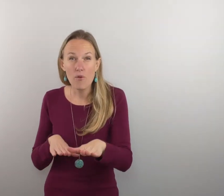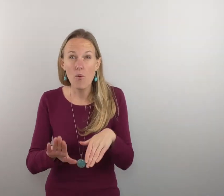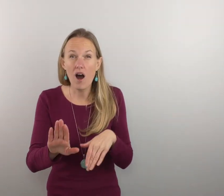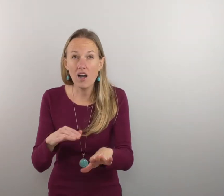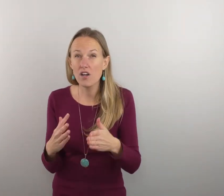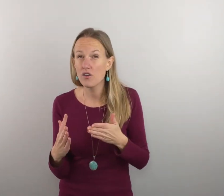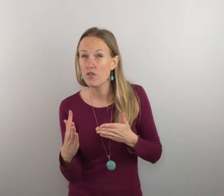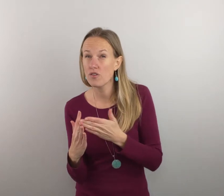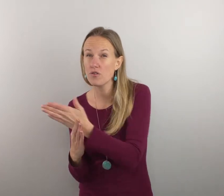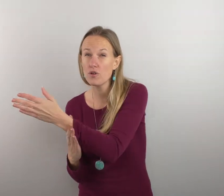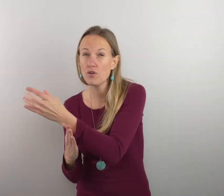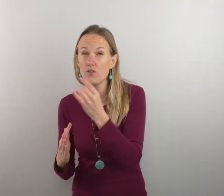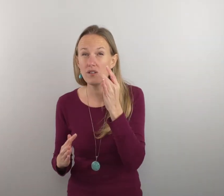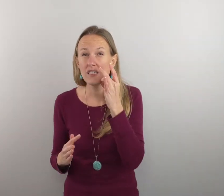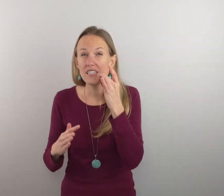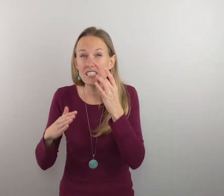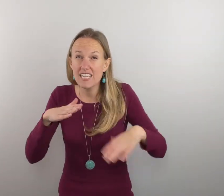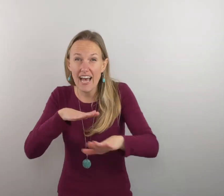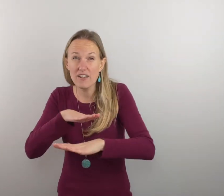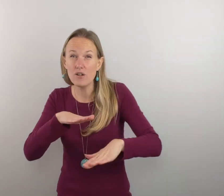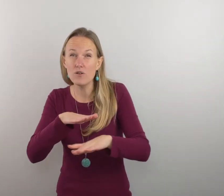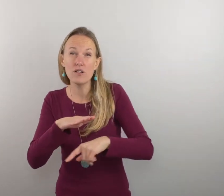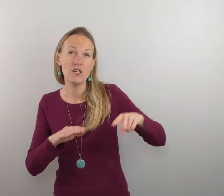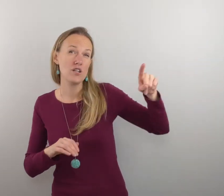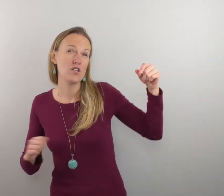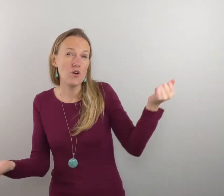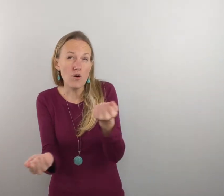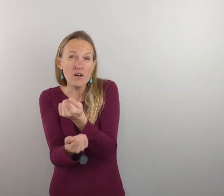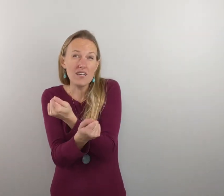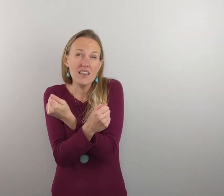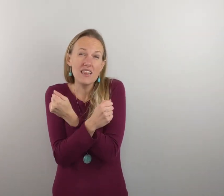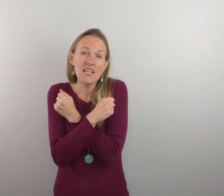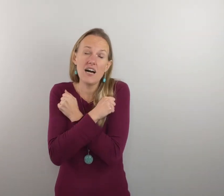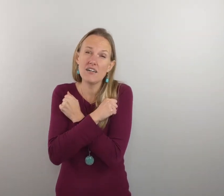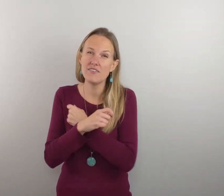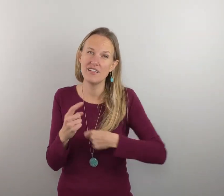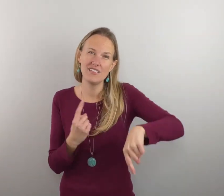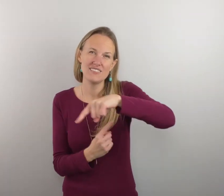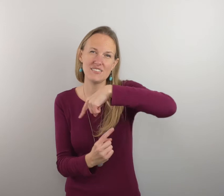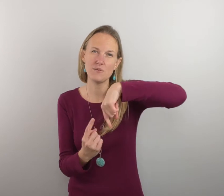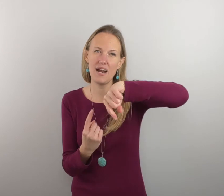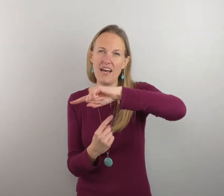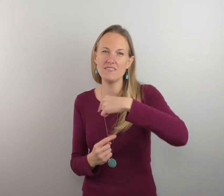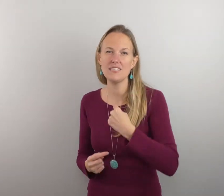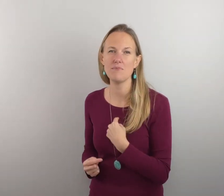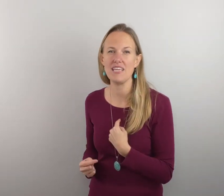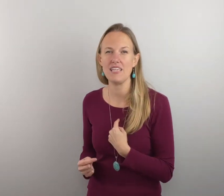walk through the shadow your love surrounds me